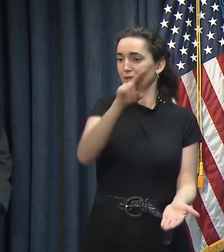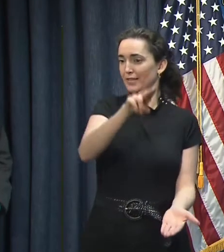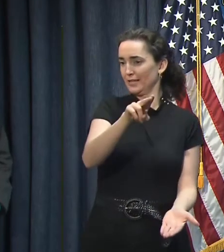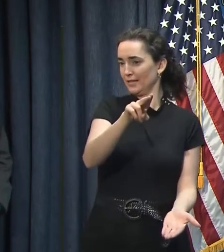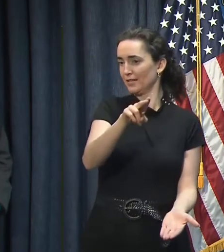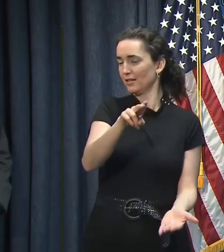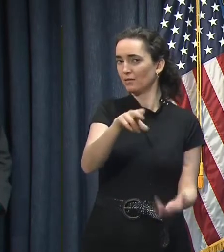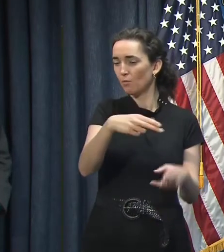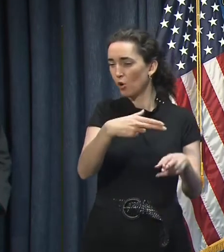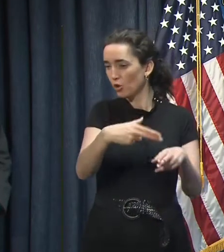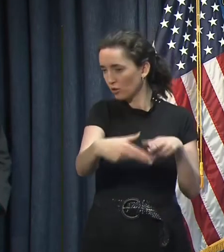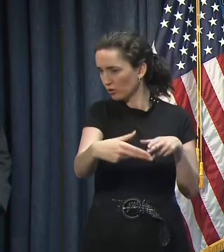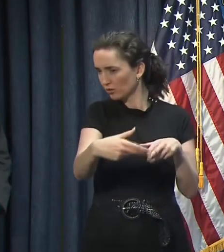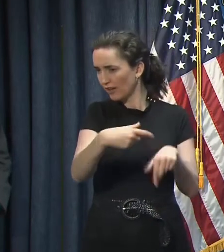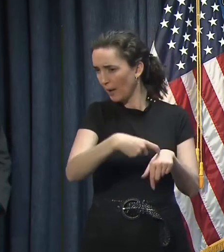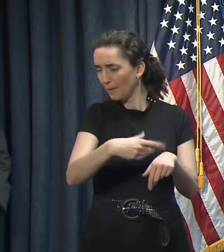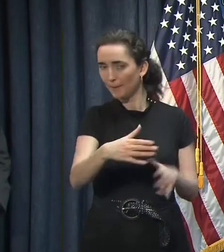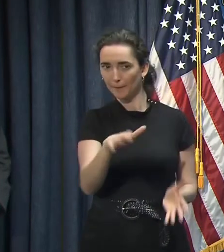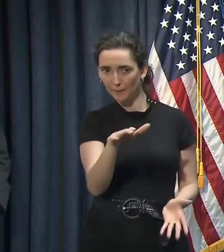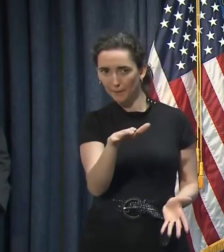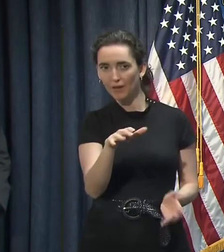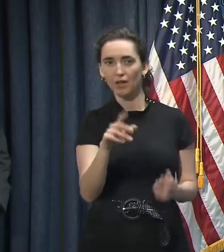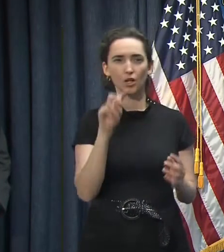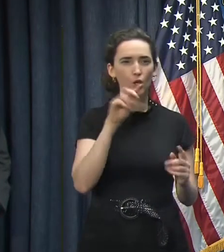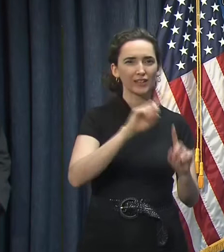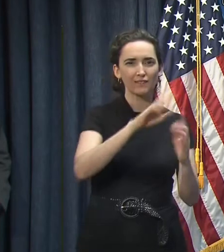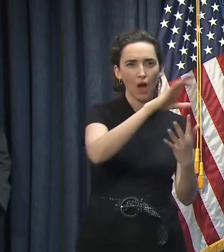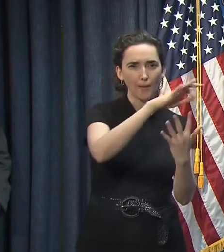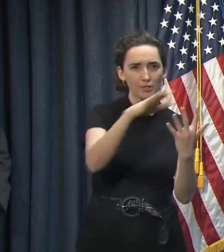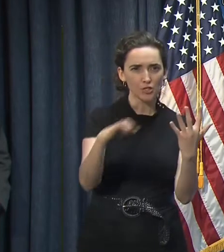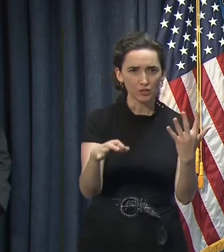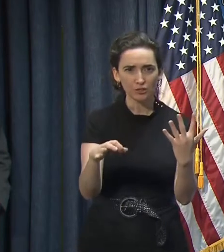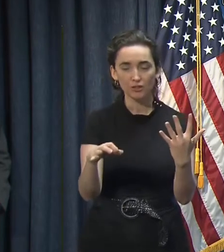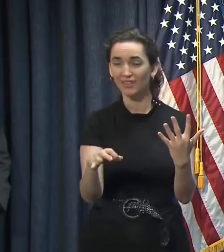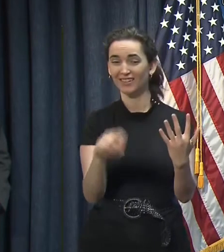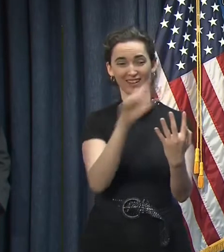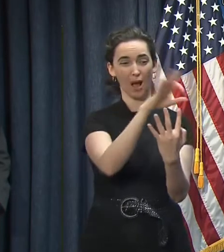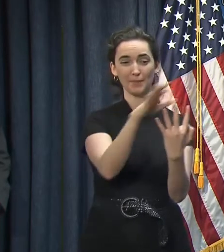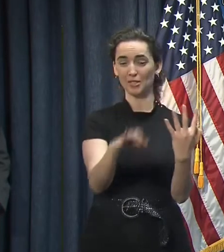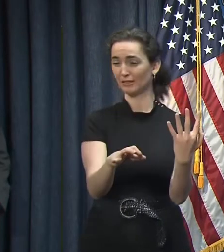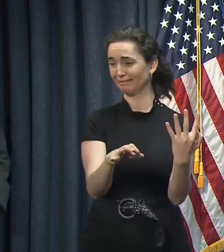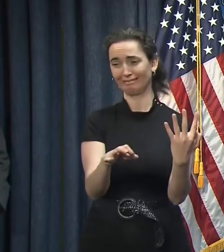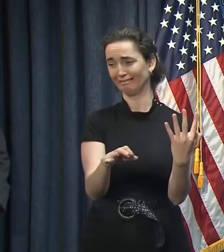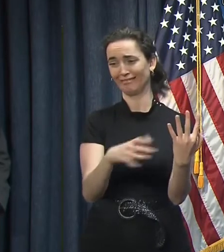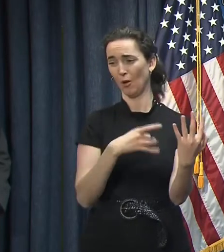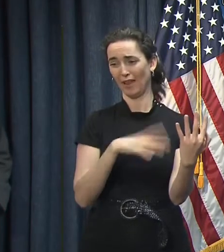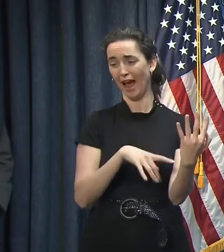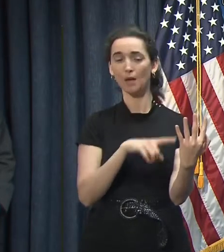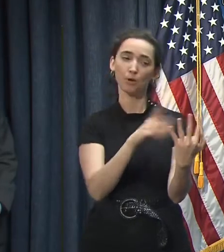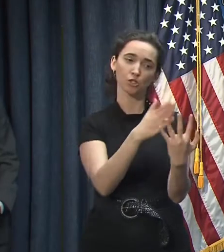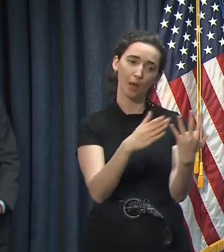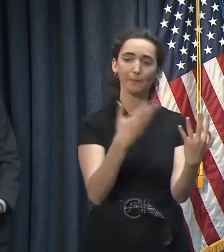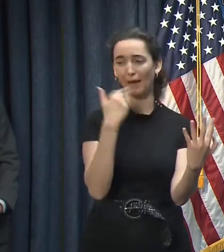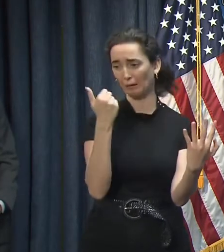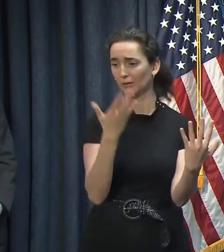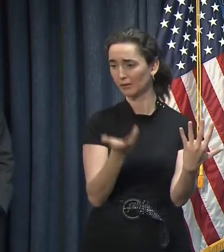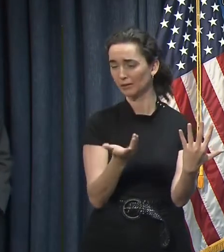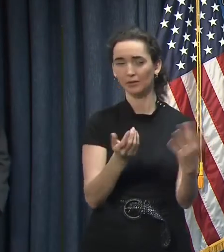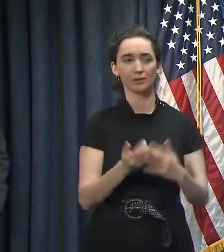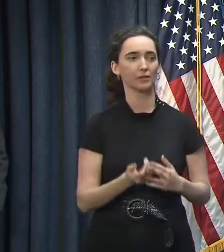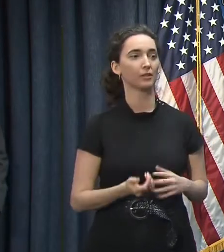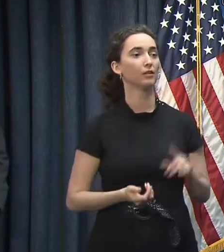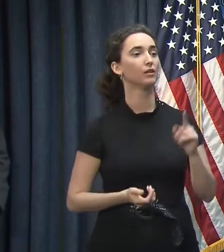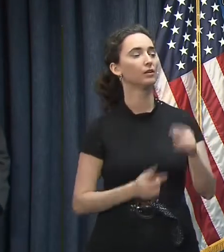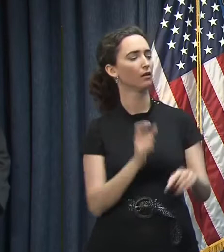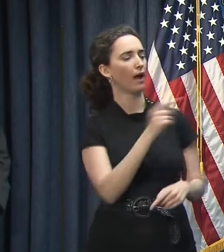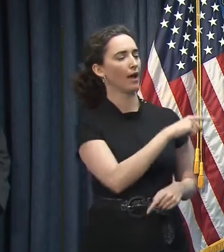looking at different options that we may have, none of which are terribly appealing, but some obviously better than others. Yes, sir. Do you